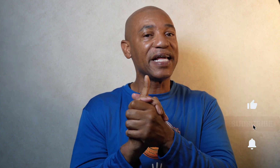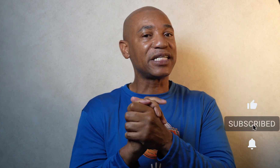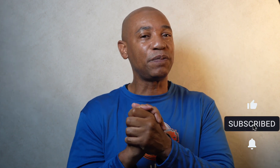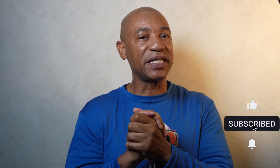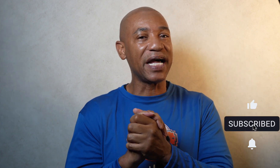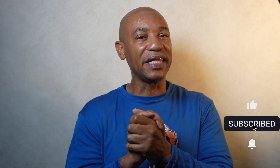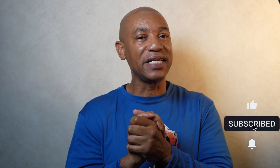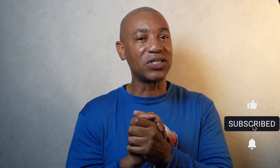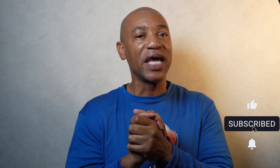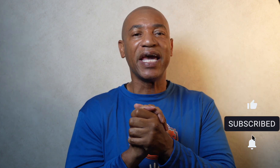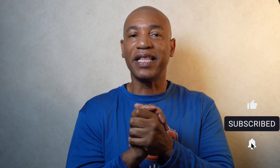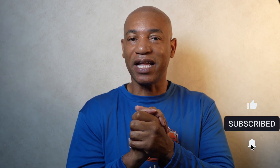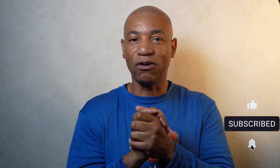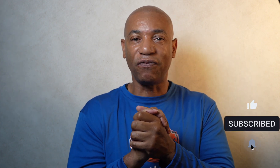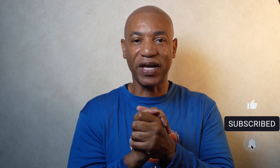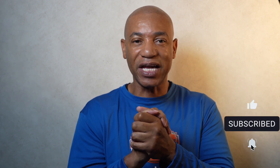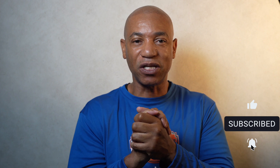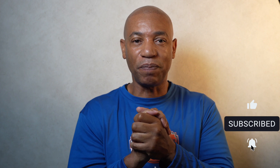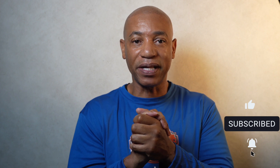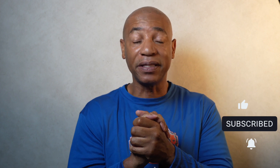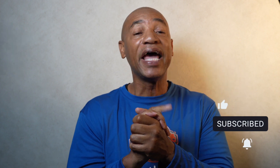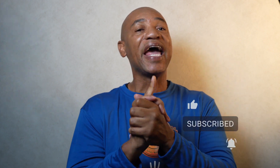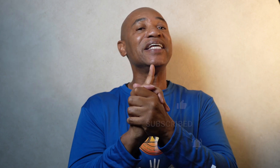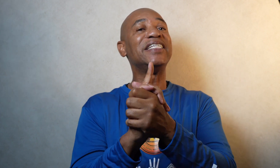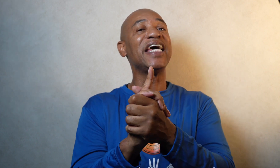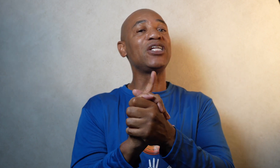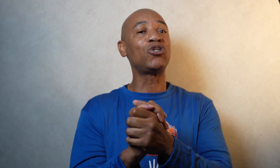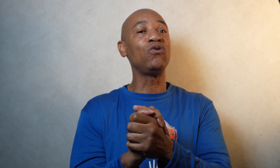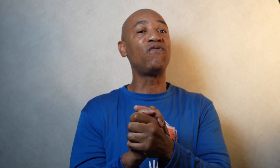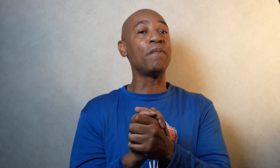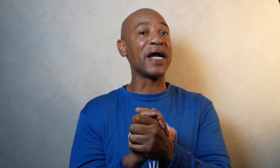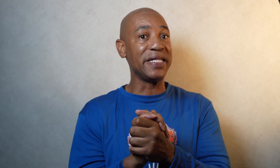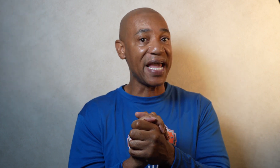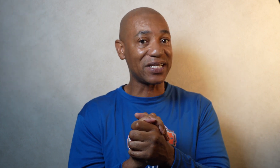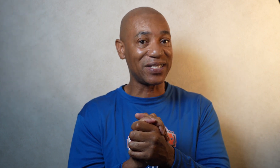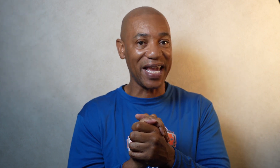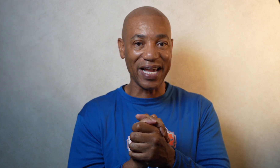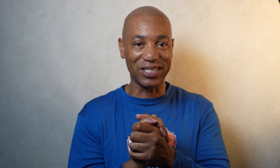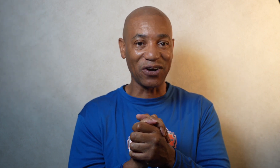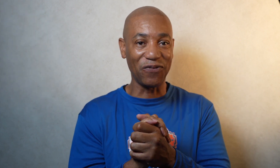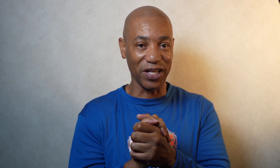Last but not least hit that notification button. And stay tuned for my next ASL video.